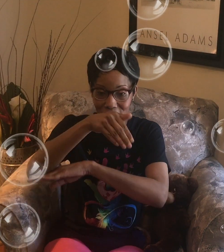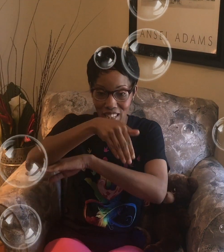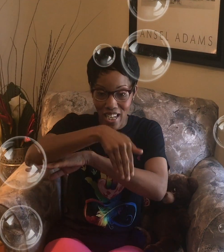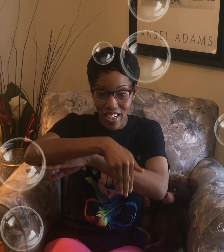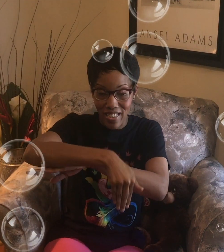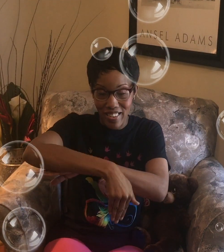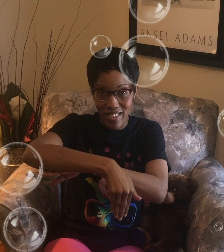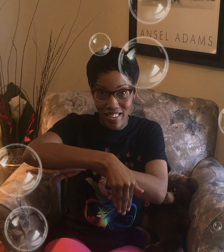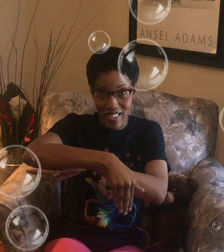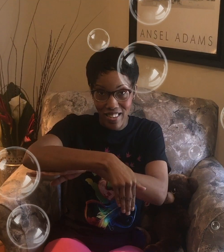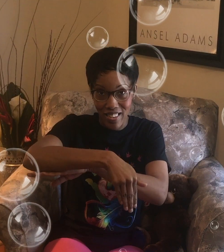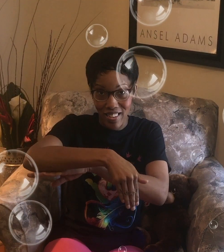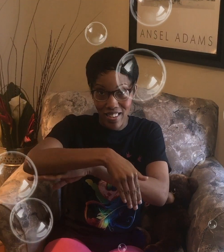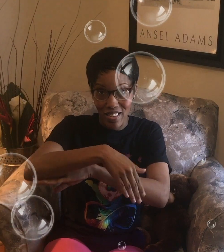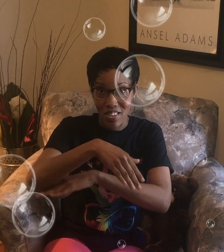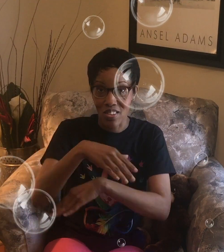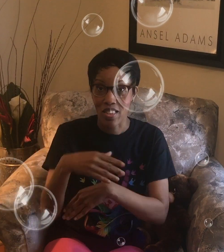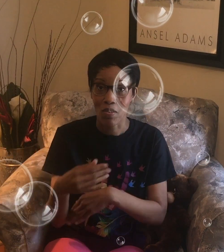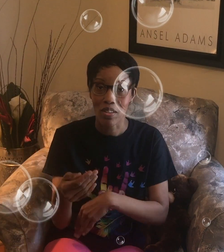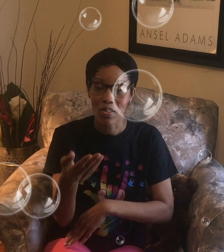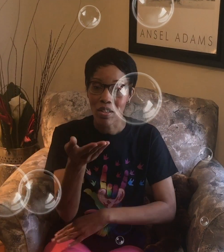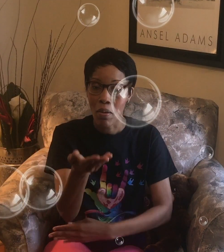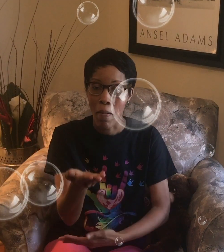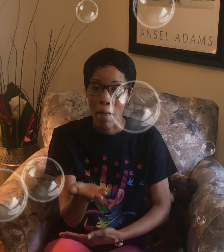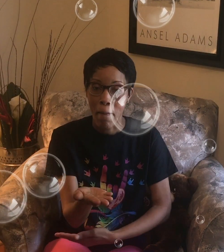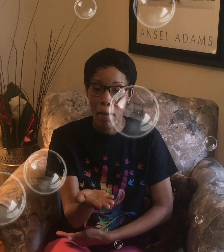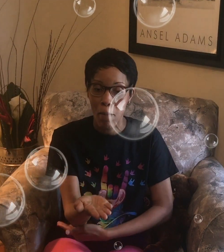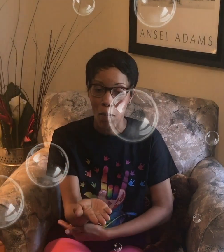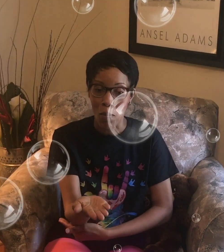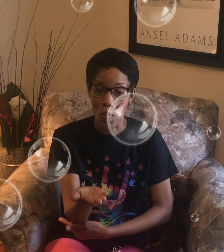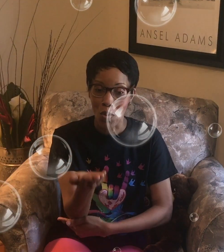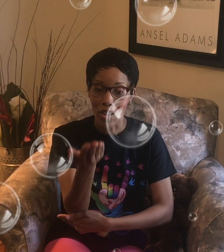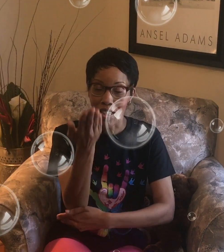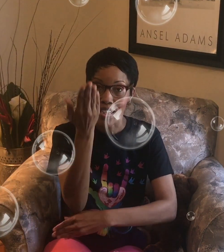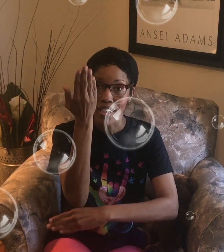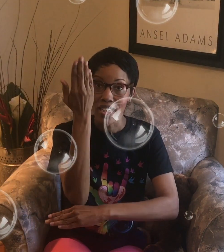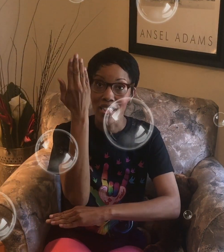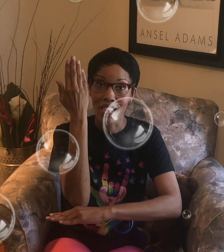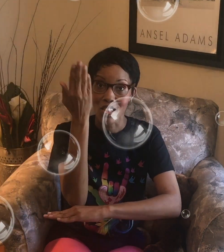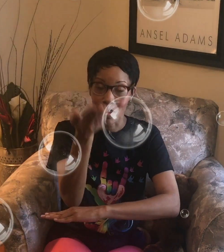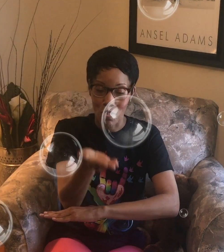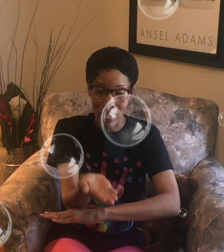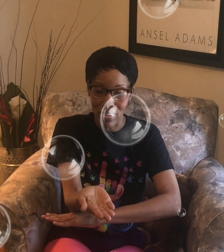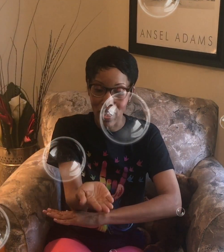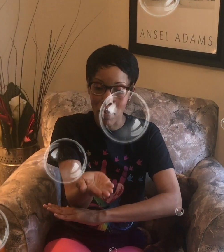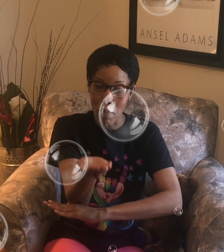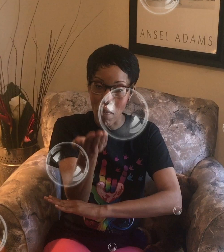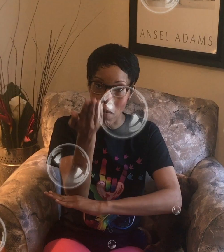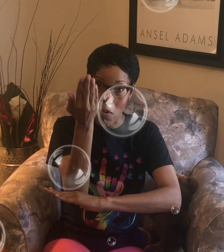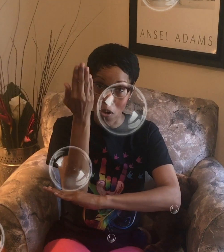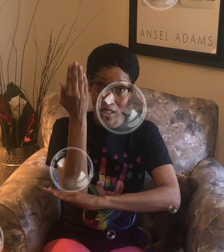night see how we do it morning raising up morning